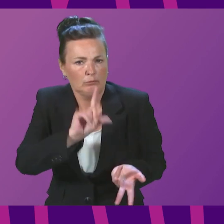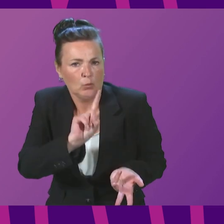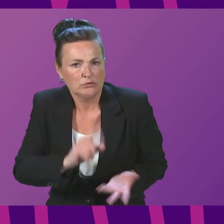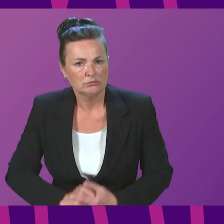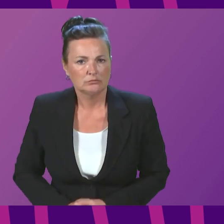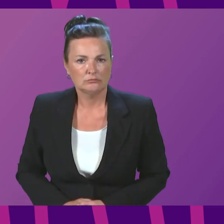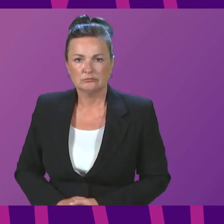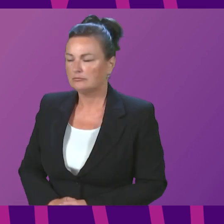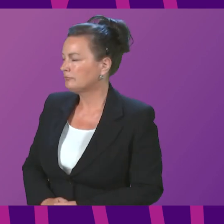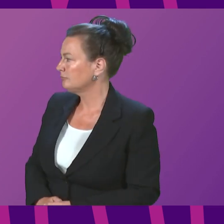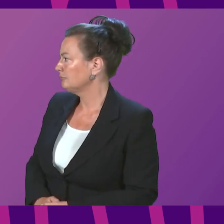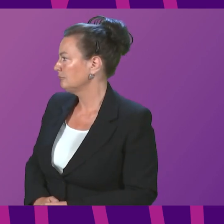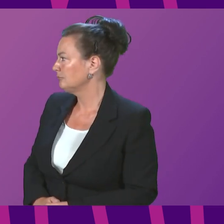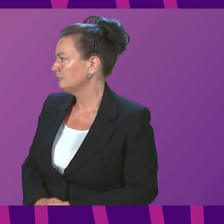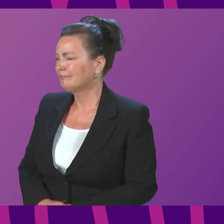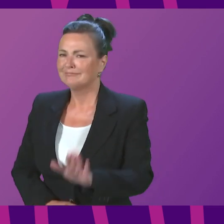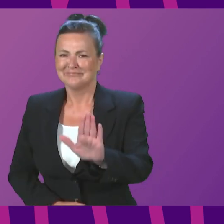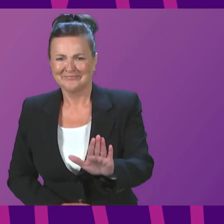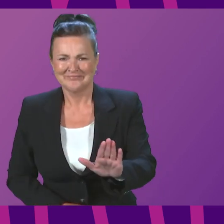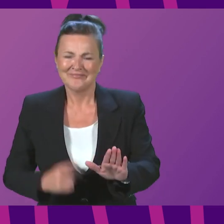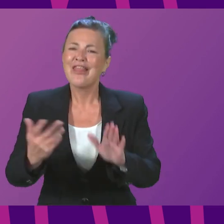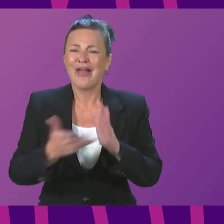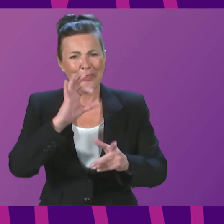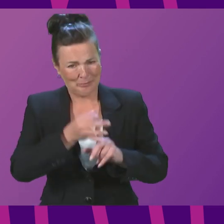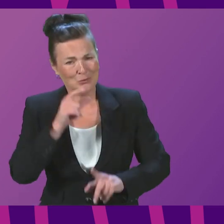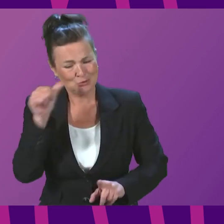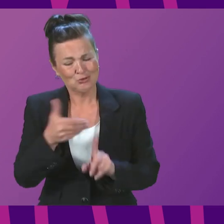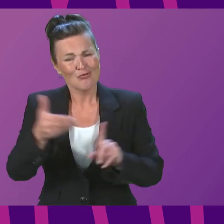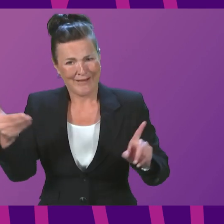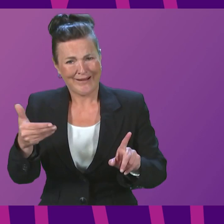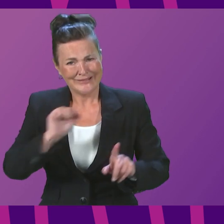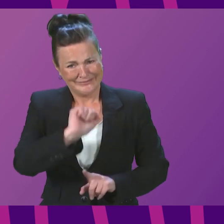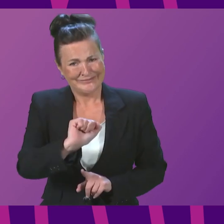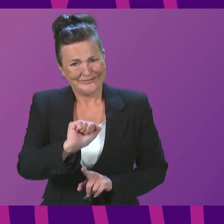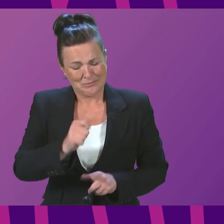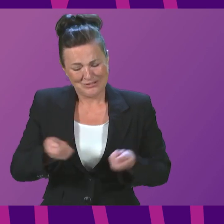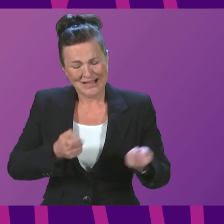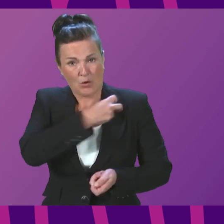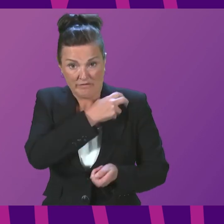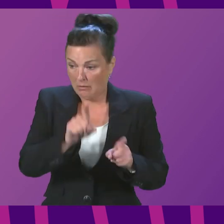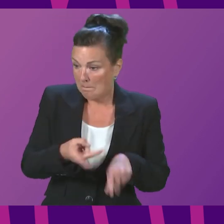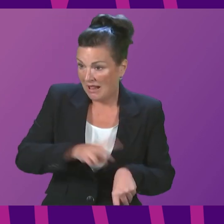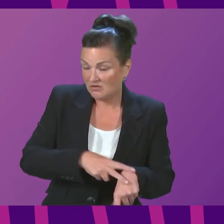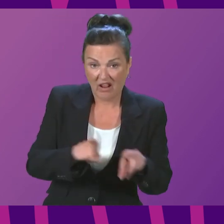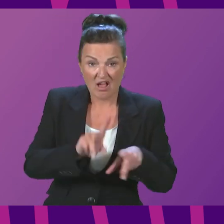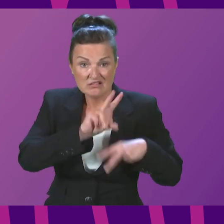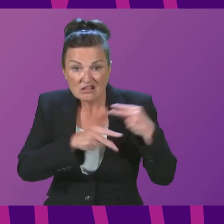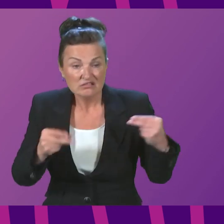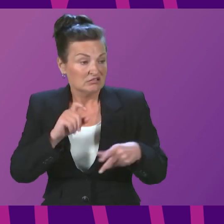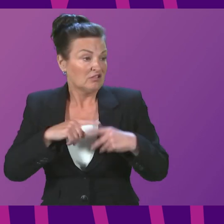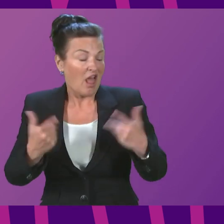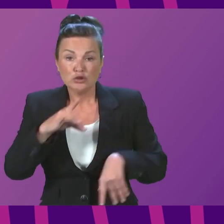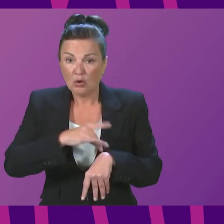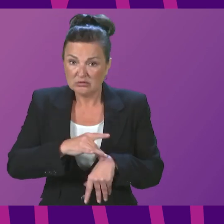Now, the other point we should recognise, of course, the presiding officer, is that police officers, like nurses, like doctors, like everybody across Scotland,